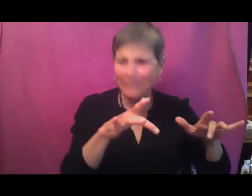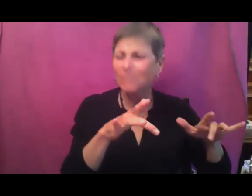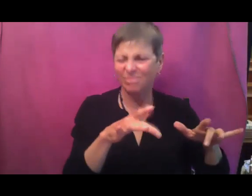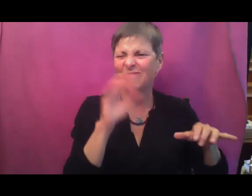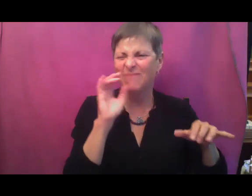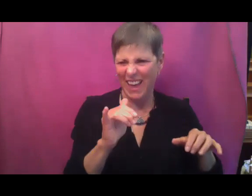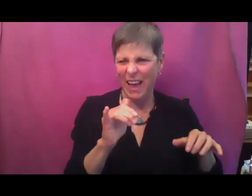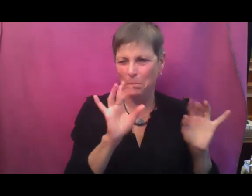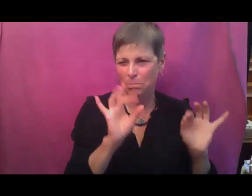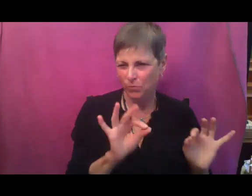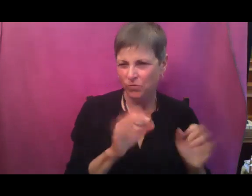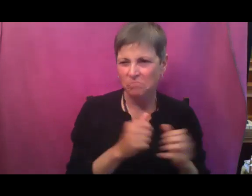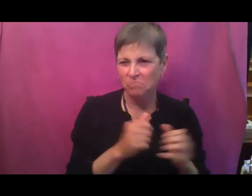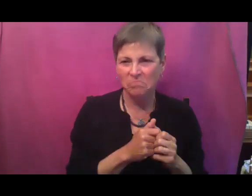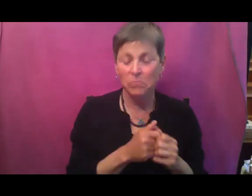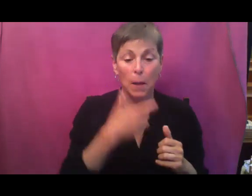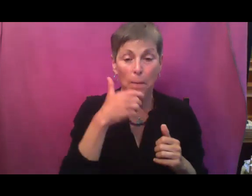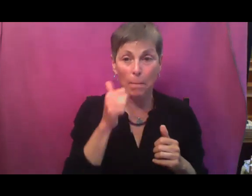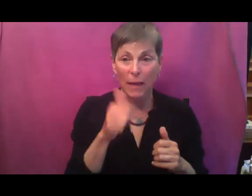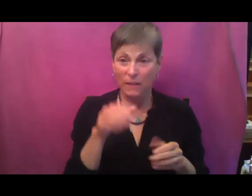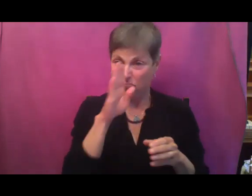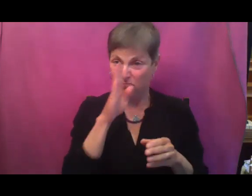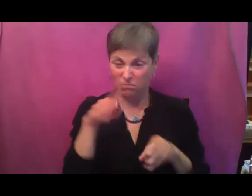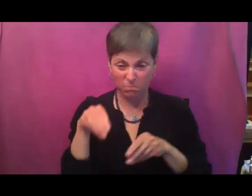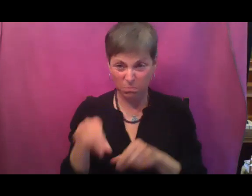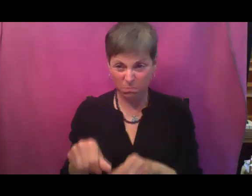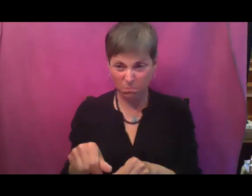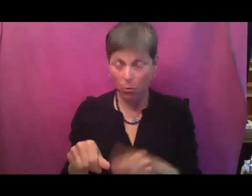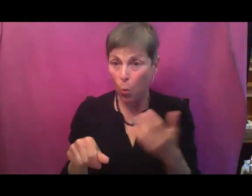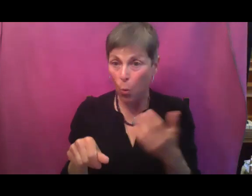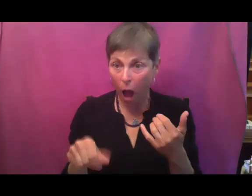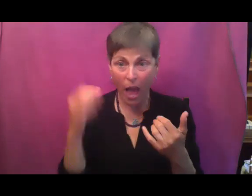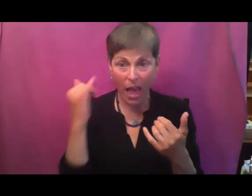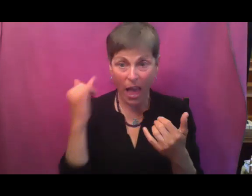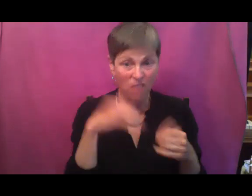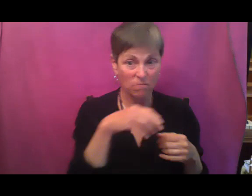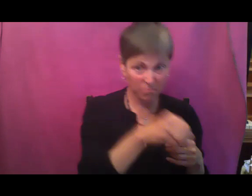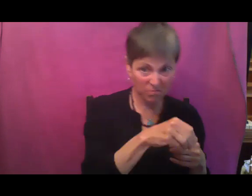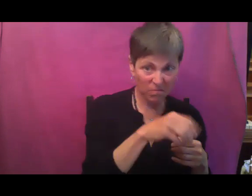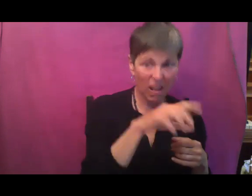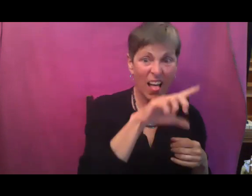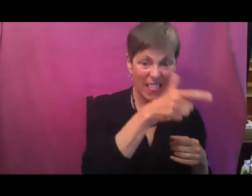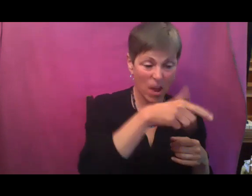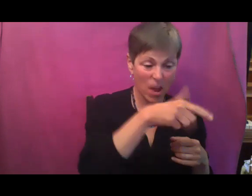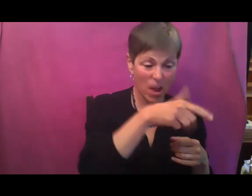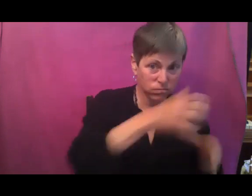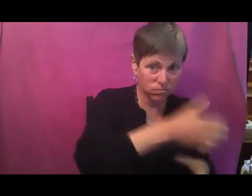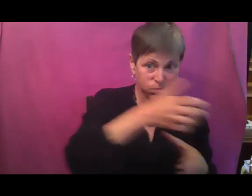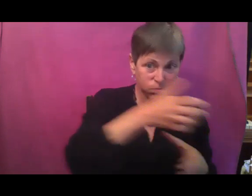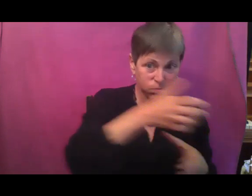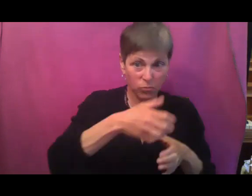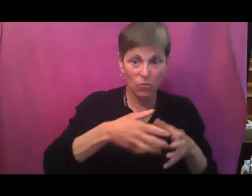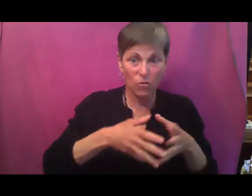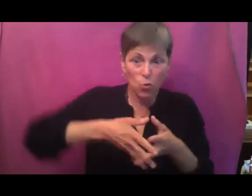systems that just prefer to not be disturbed and who can blame them. So here's the thing. If you have lots of slugs, it's going to